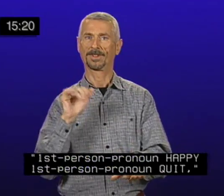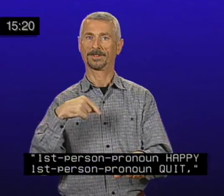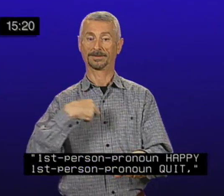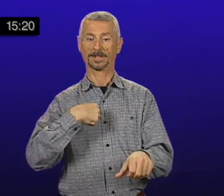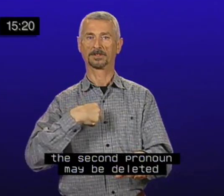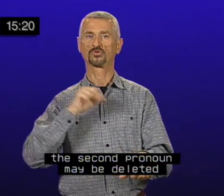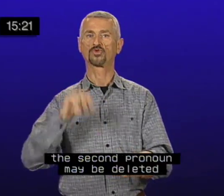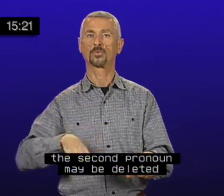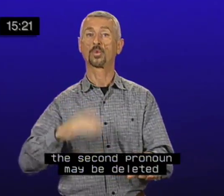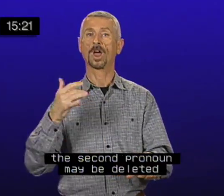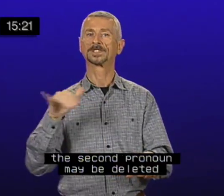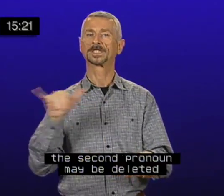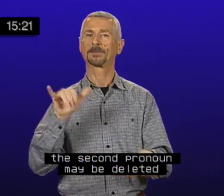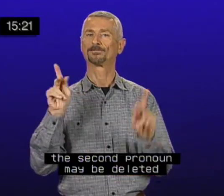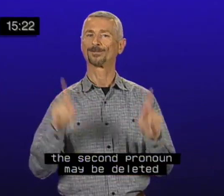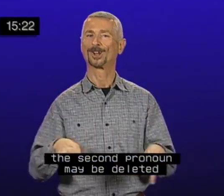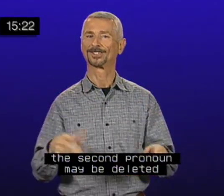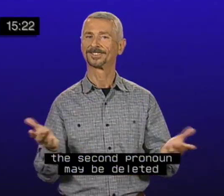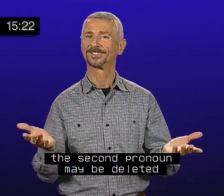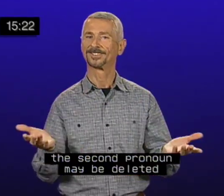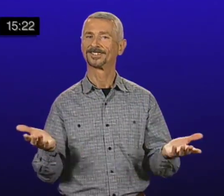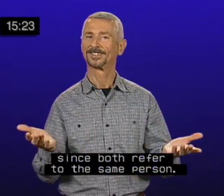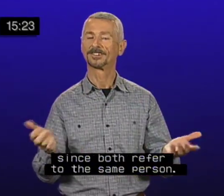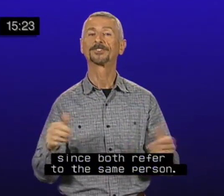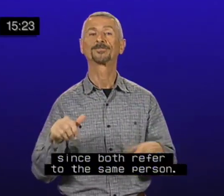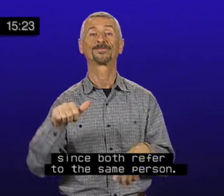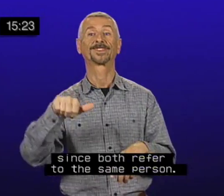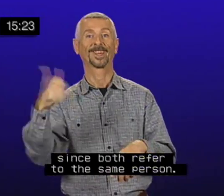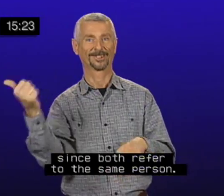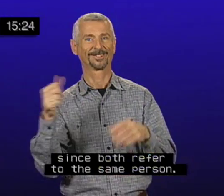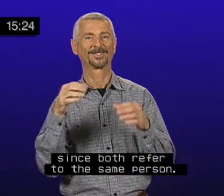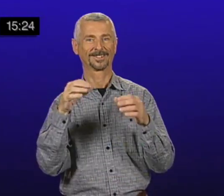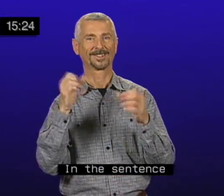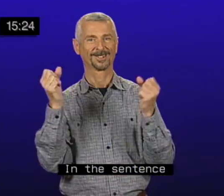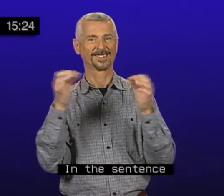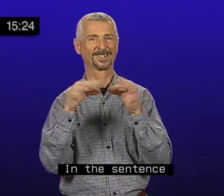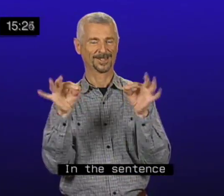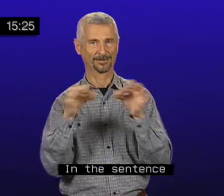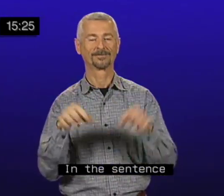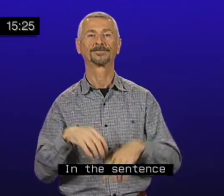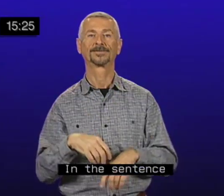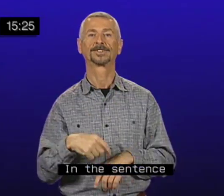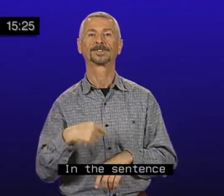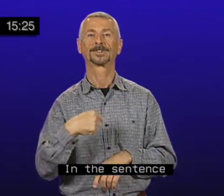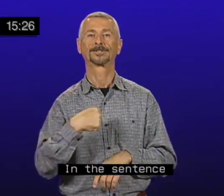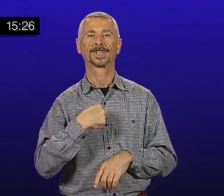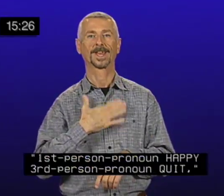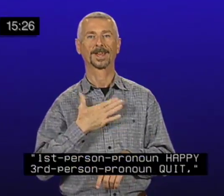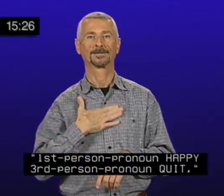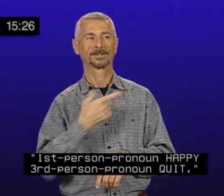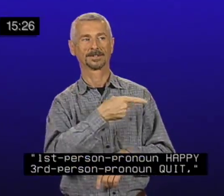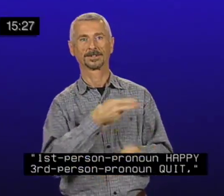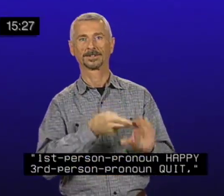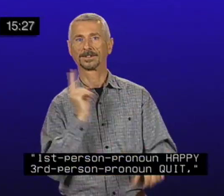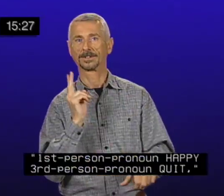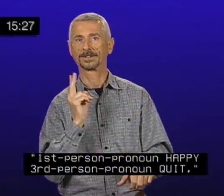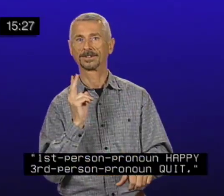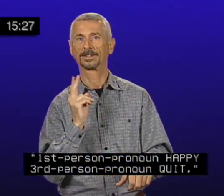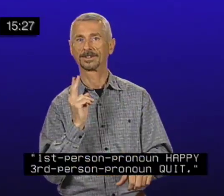the second pronoun may be deleted since both refer to the same person. In the sentence first person pronoun happy, third person